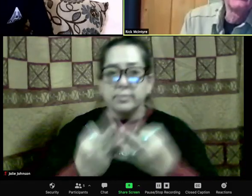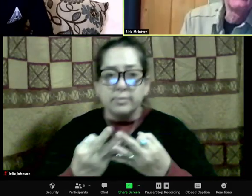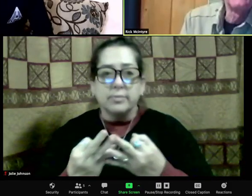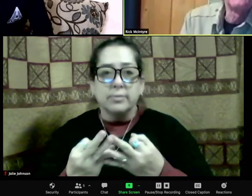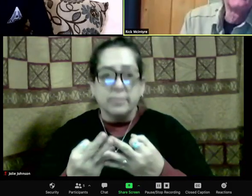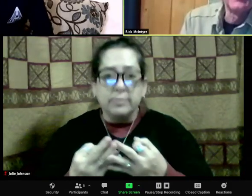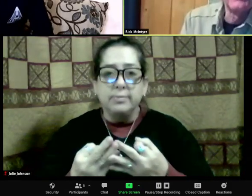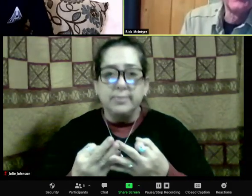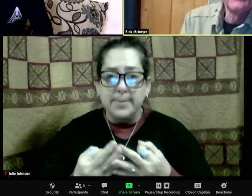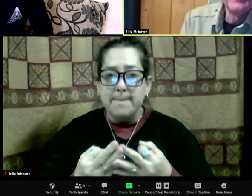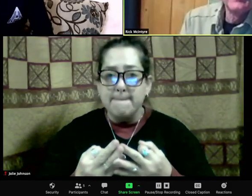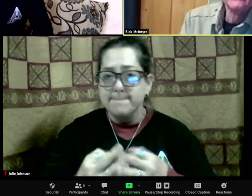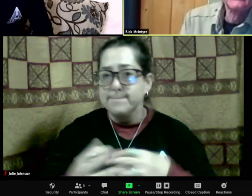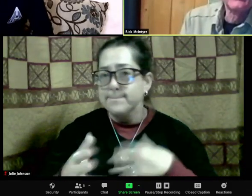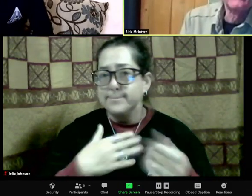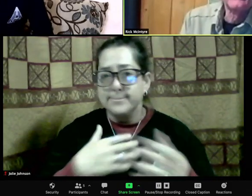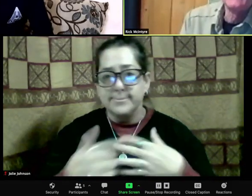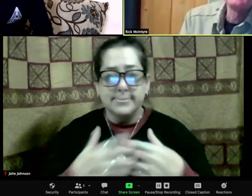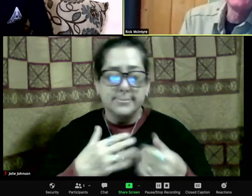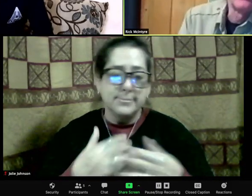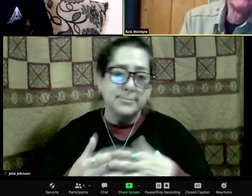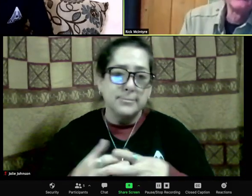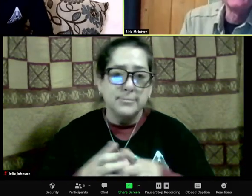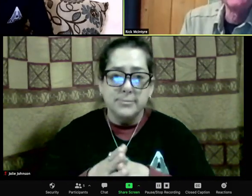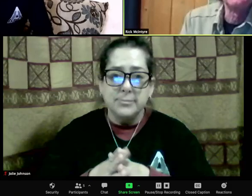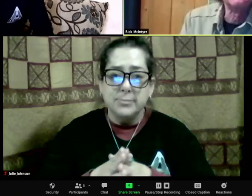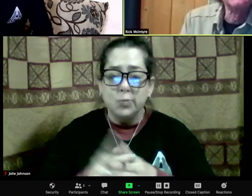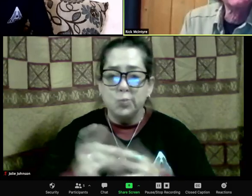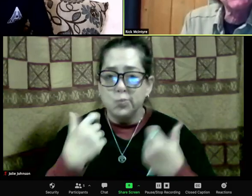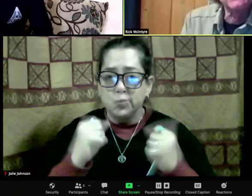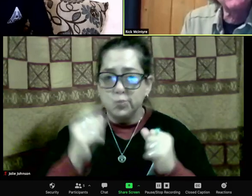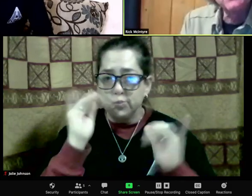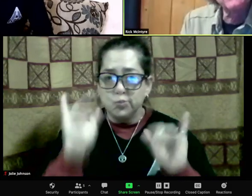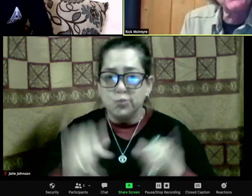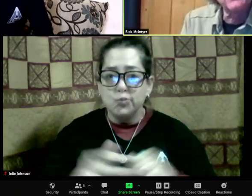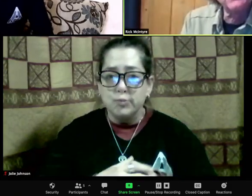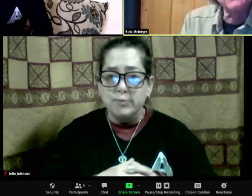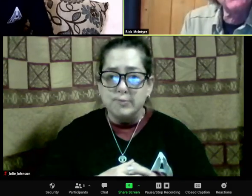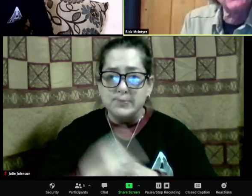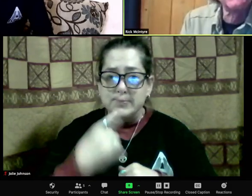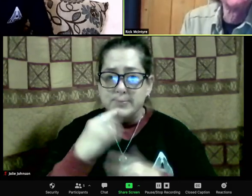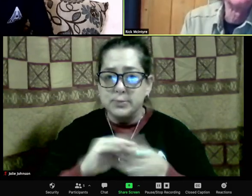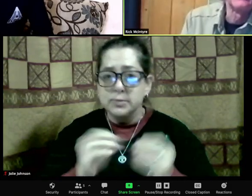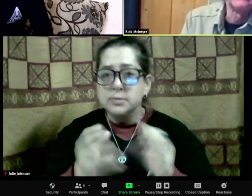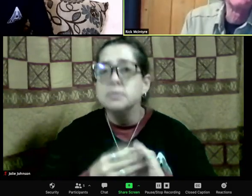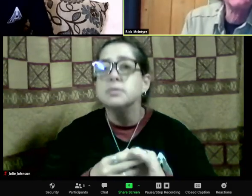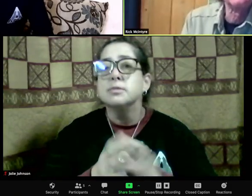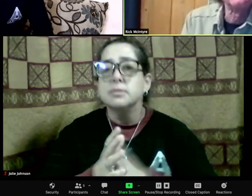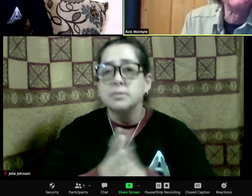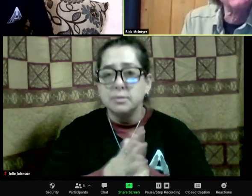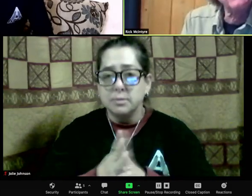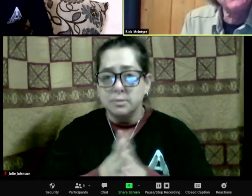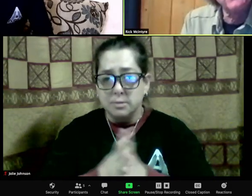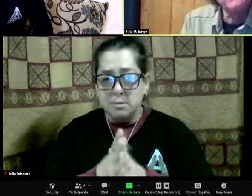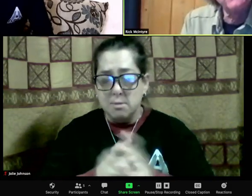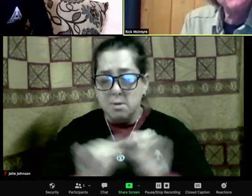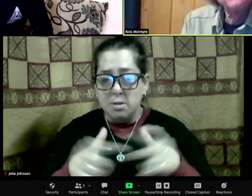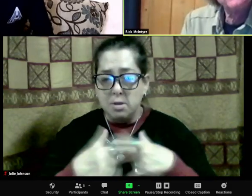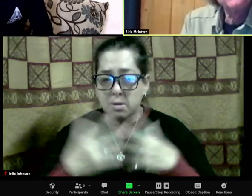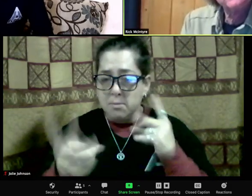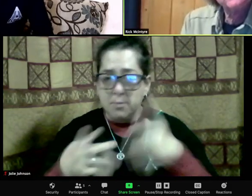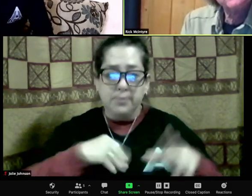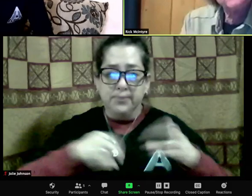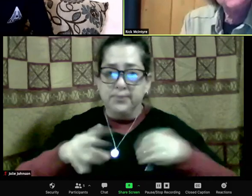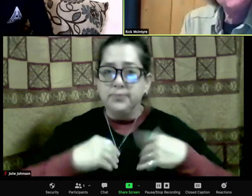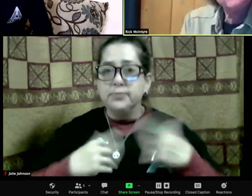the way to go. Yeah, that's, that's, that's what our mission is like. Yeah. I just wrote something.